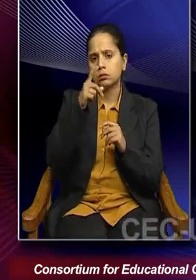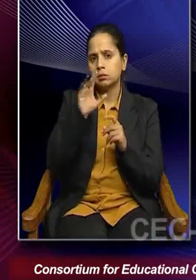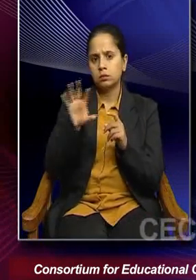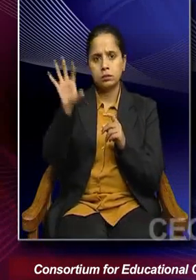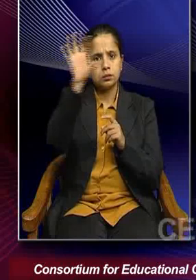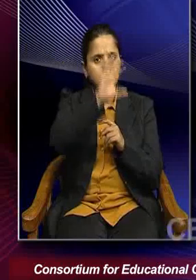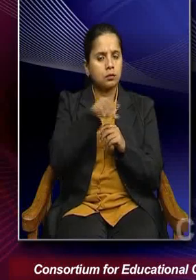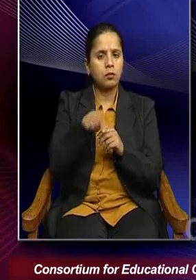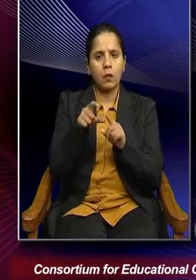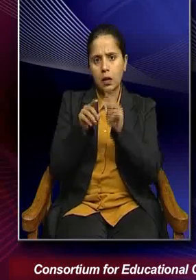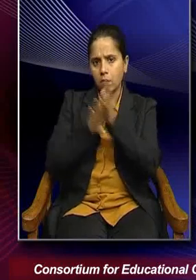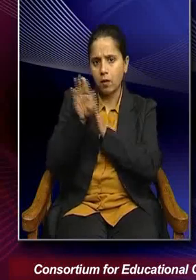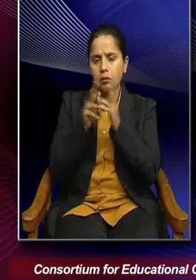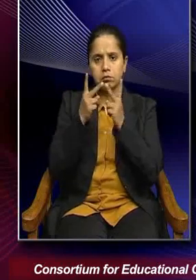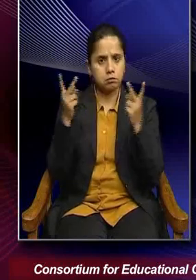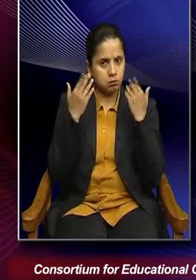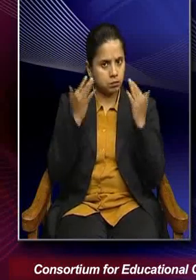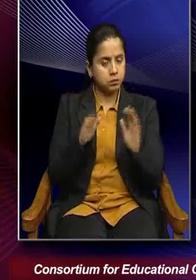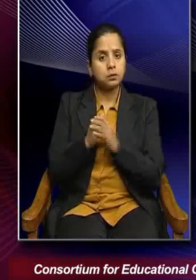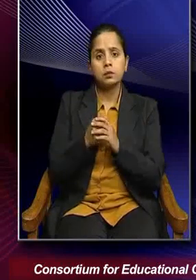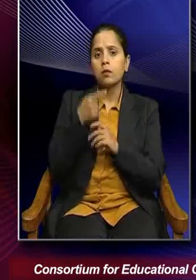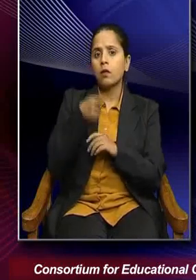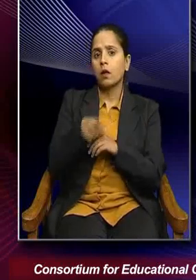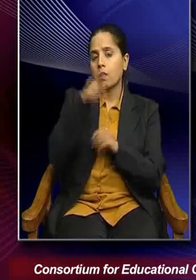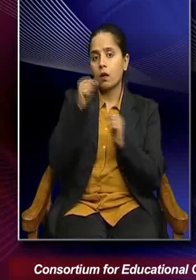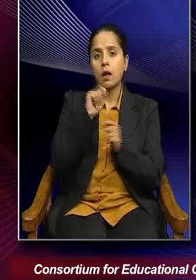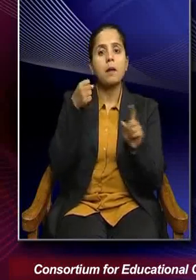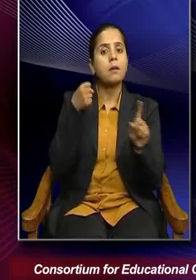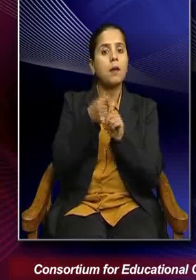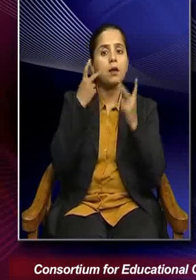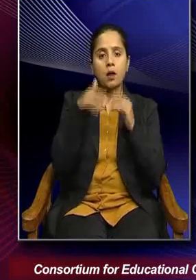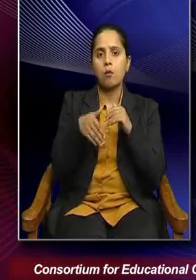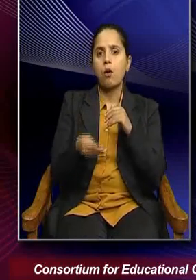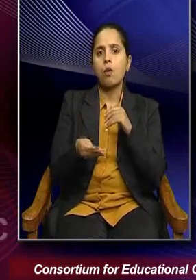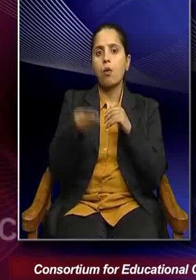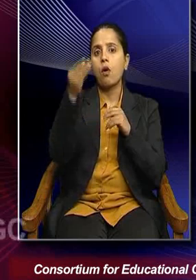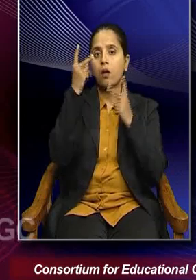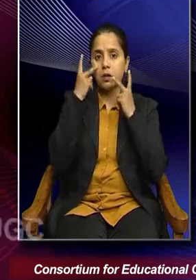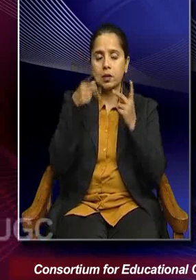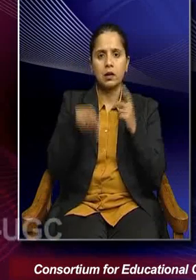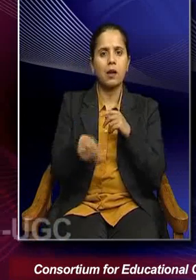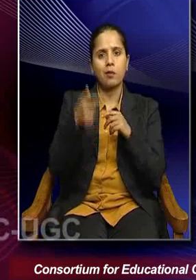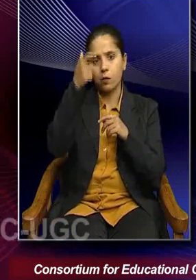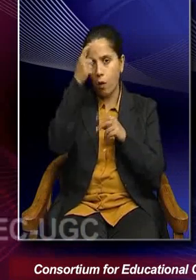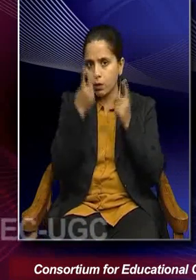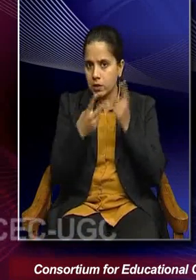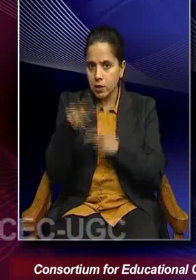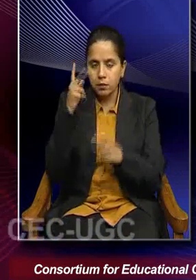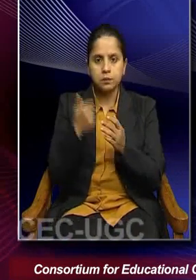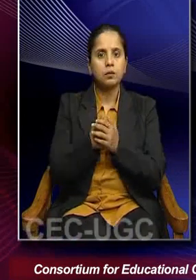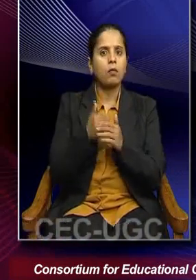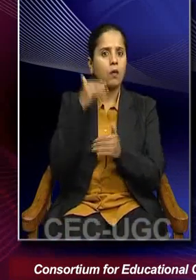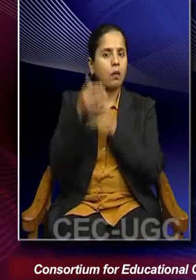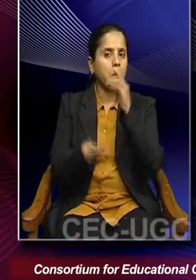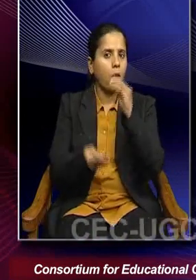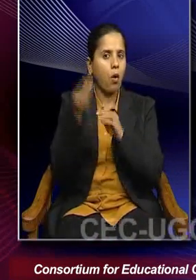development scenarios, you know. So, as climate change impacts are becoming more devastating, more pervasive,